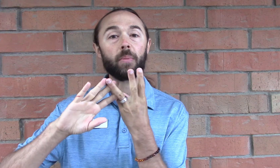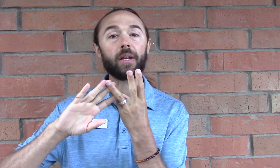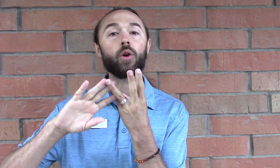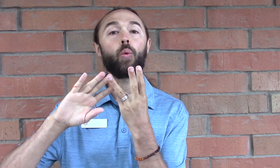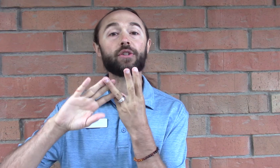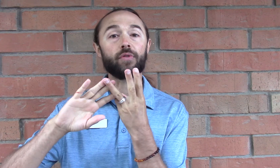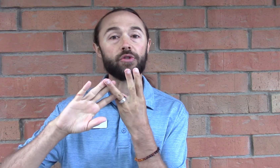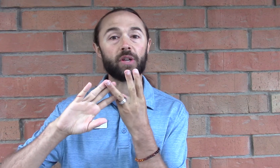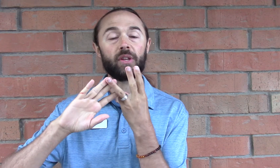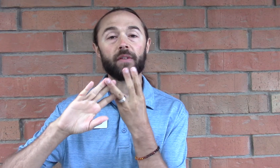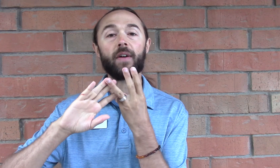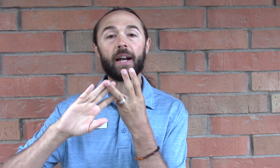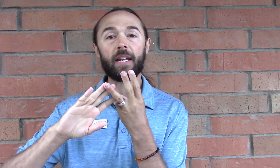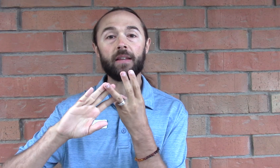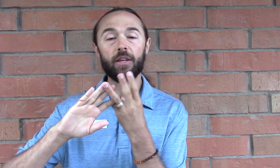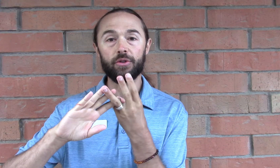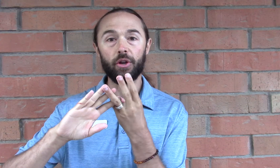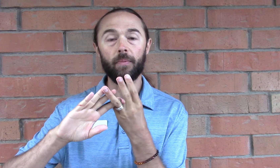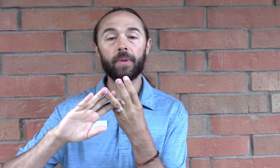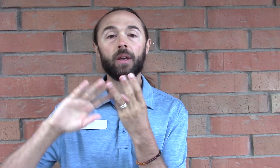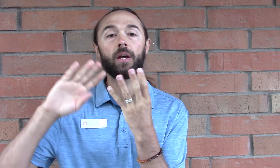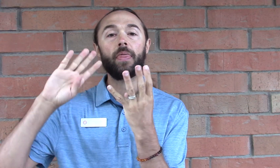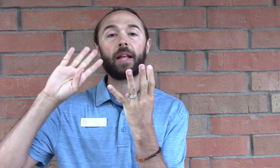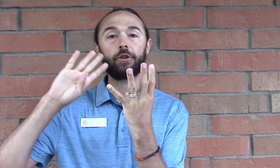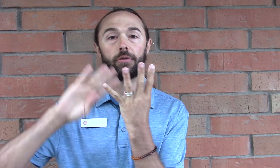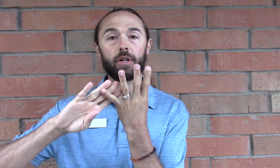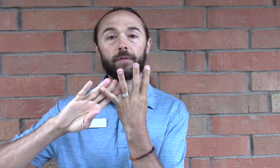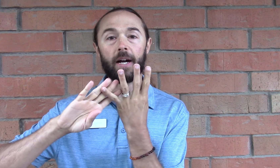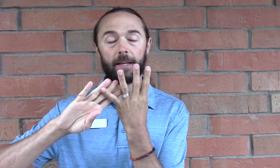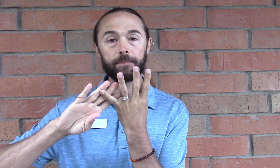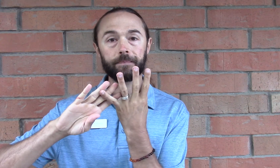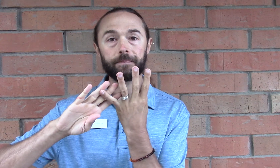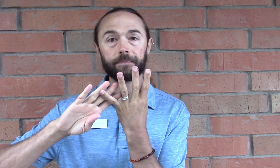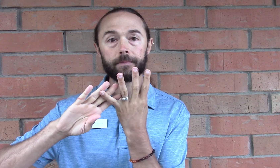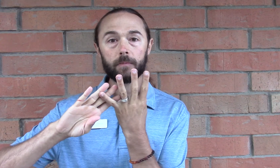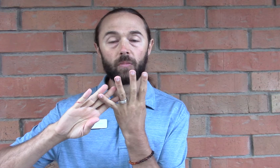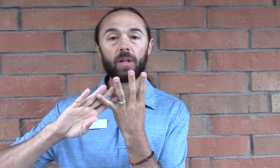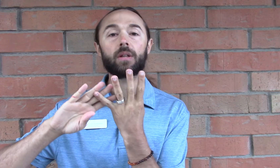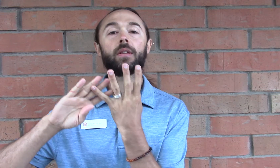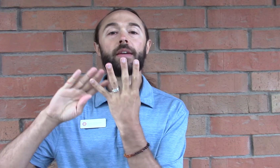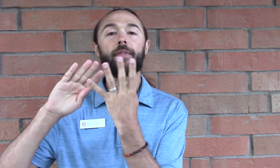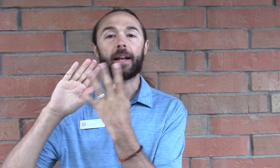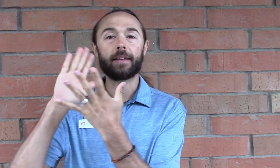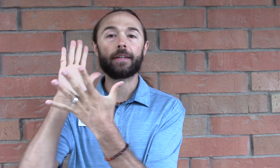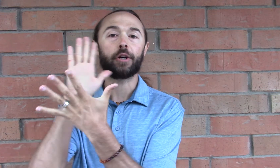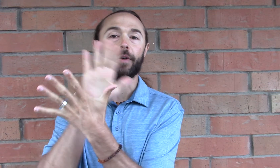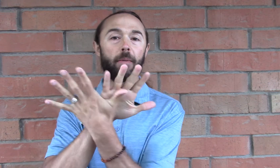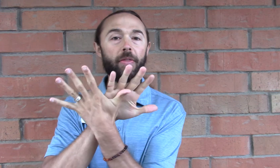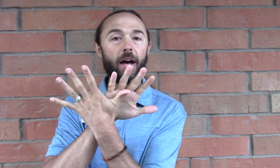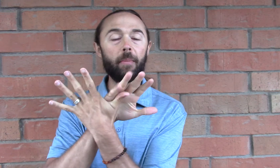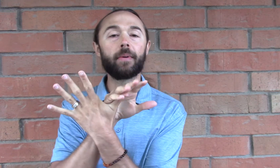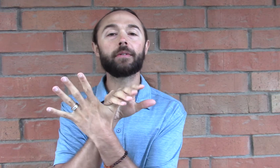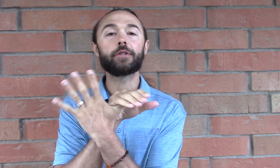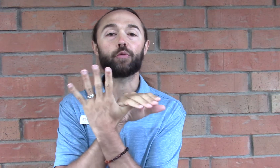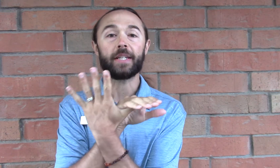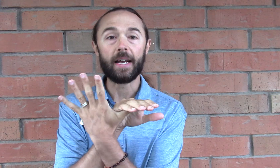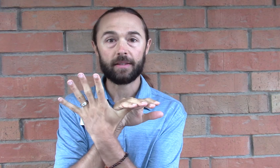which version of the Gafani that you do. Then you do the Gafani. Then finally over here on my thumb you retest.